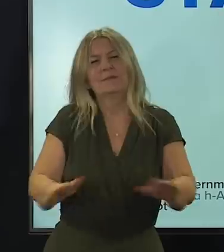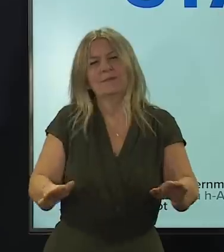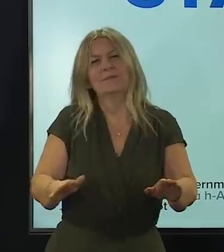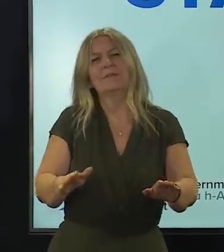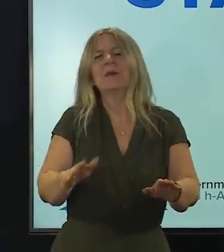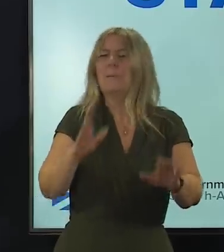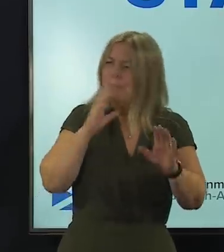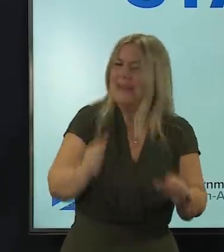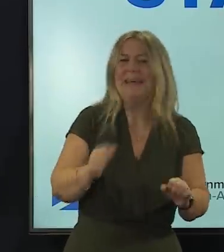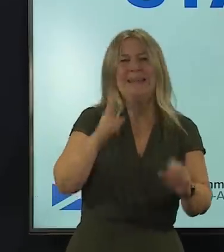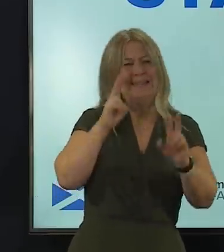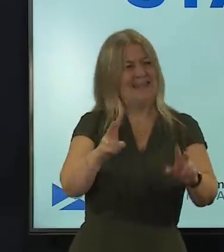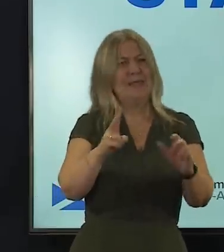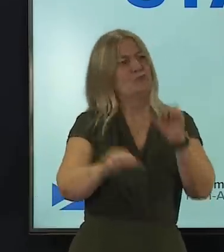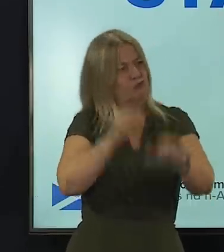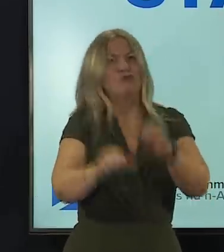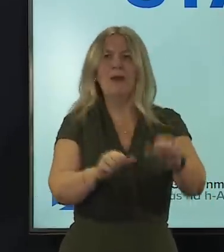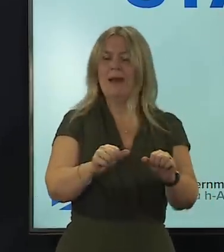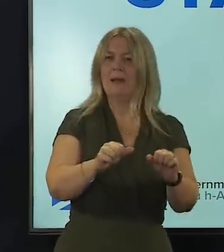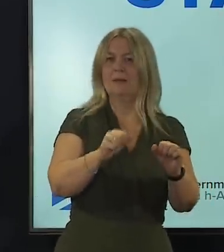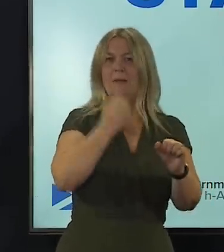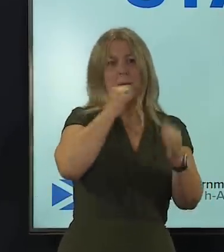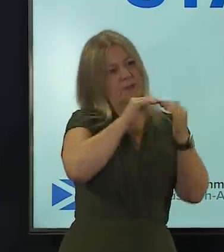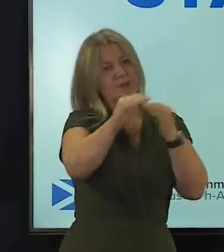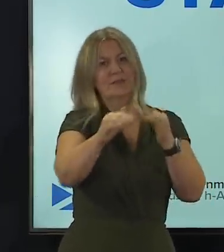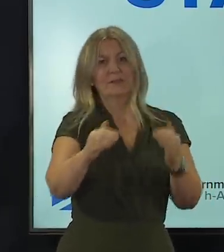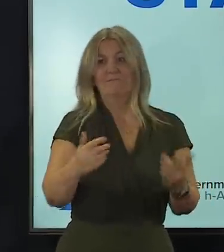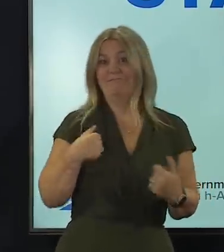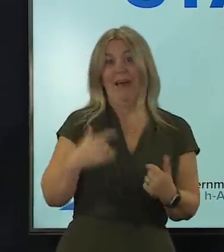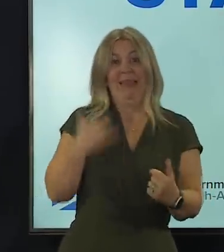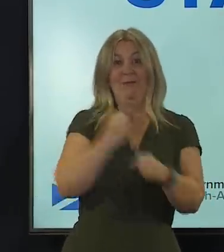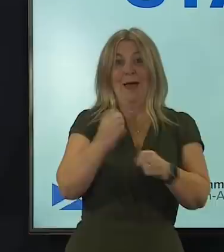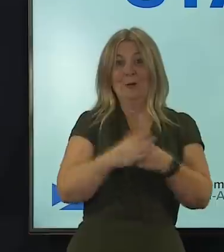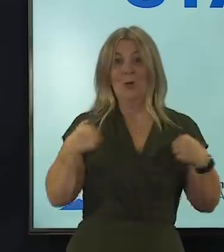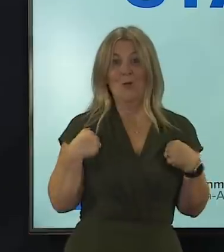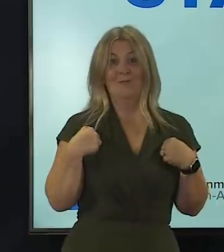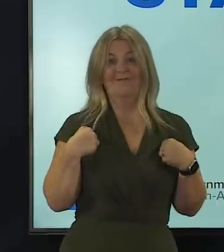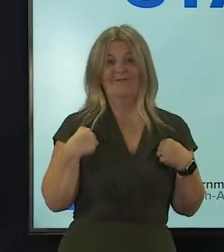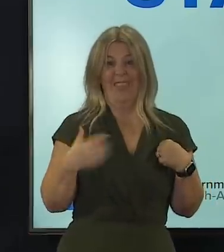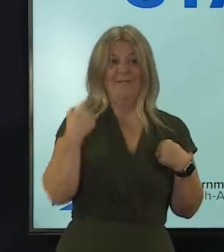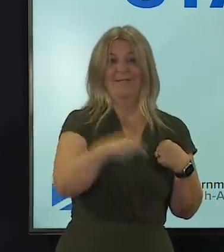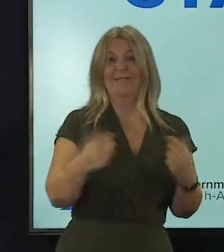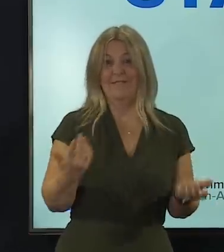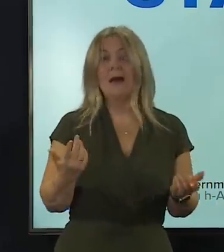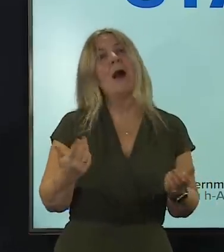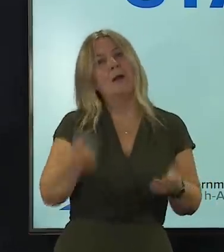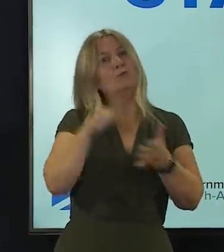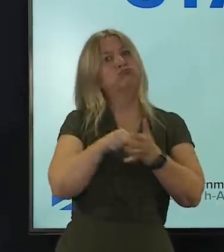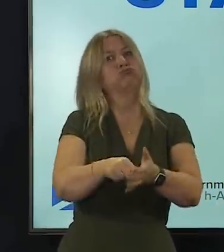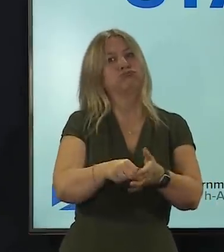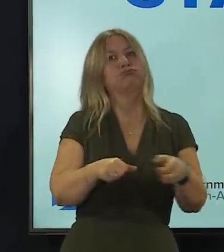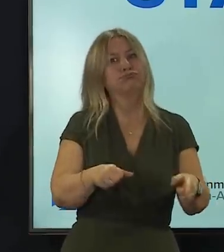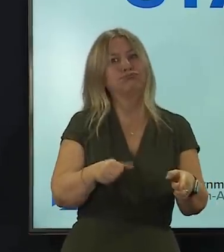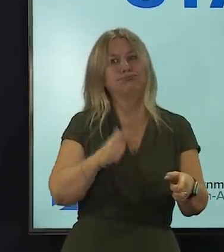take heart from the progress that we are seeing. I live in Glasgow, so I know how hard this is from my own personal